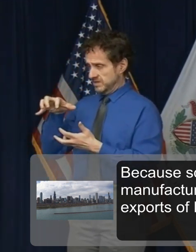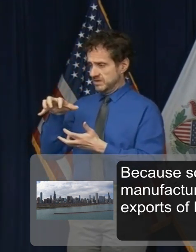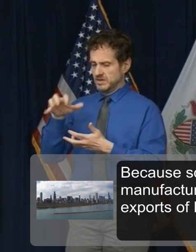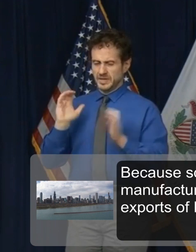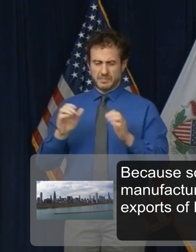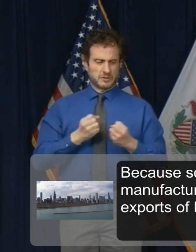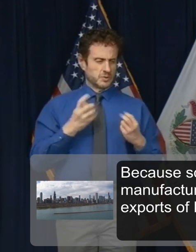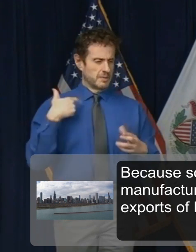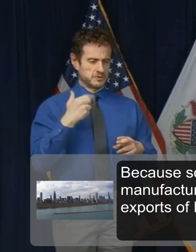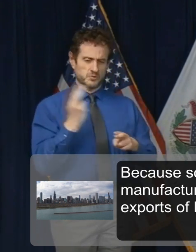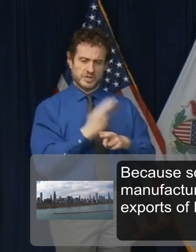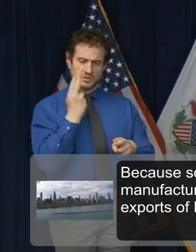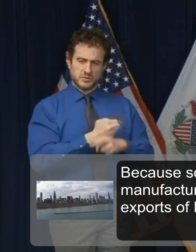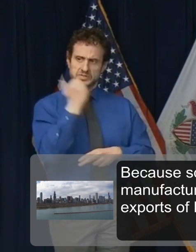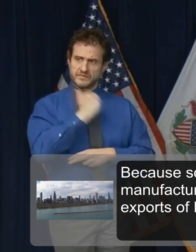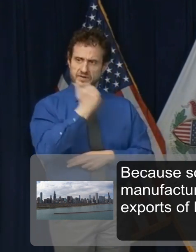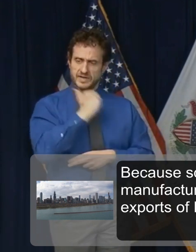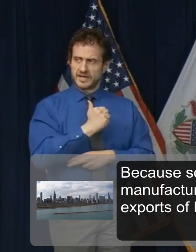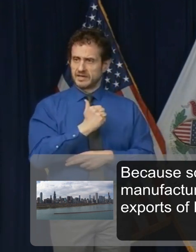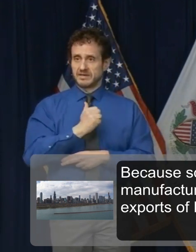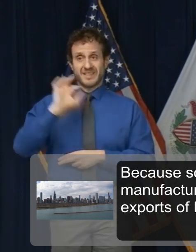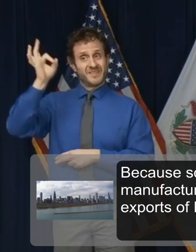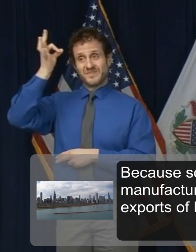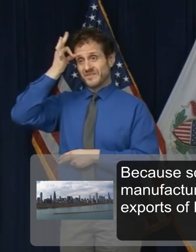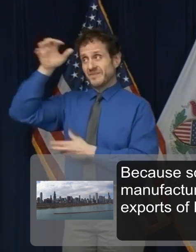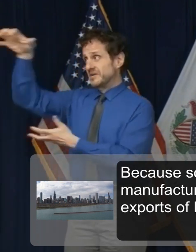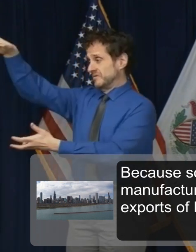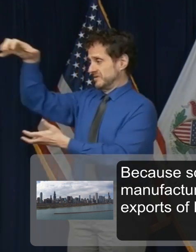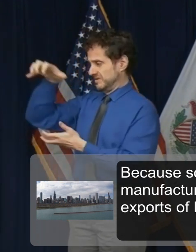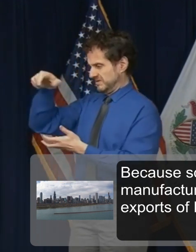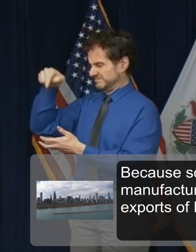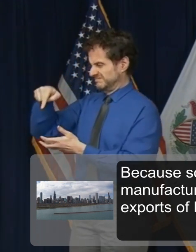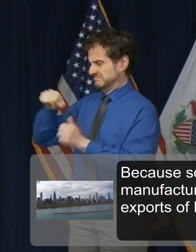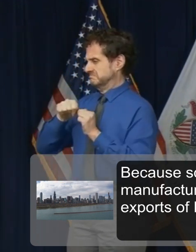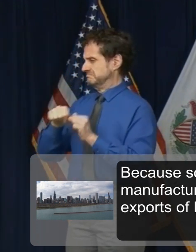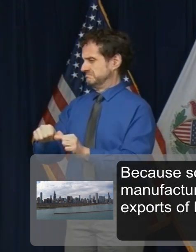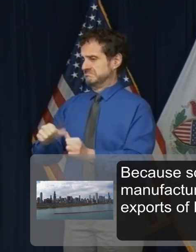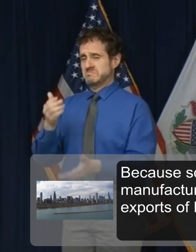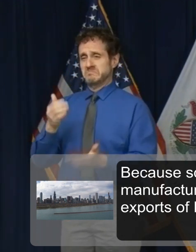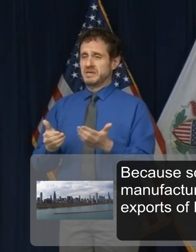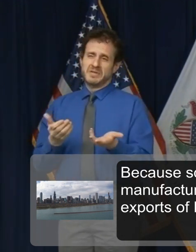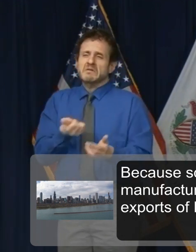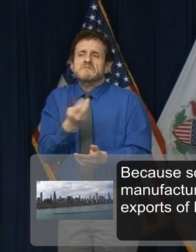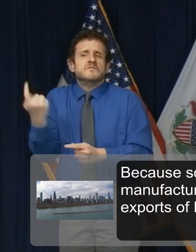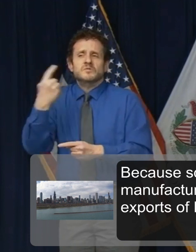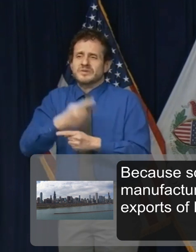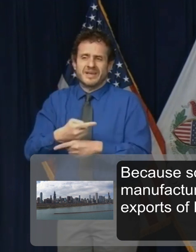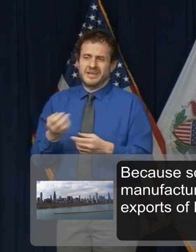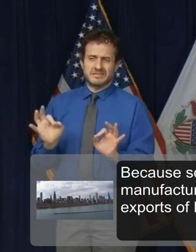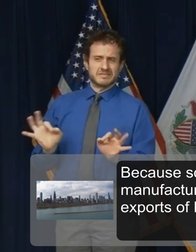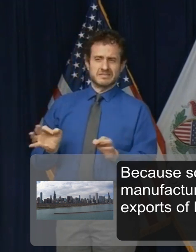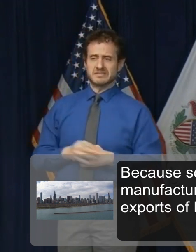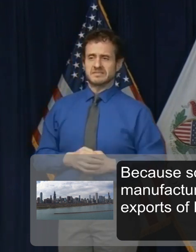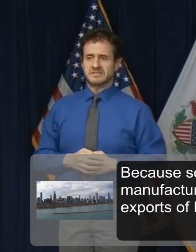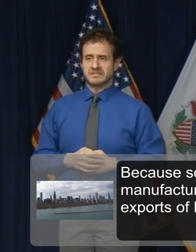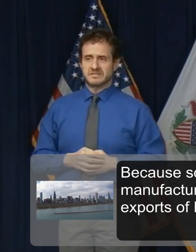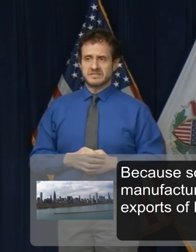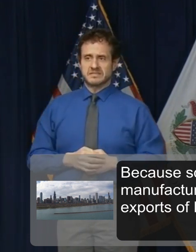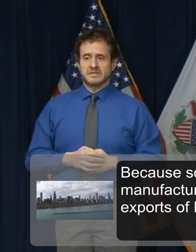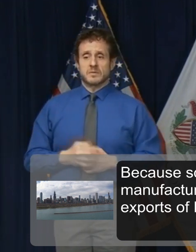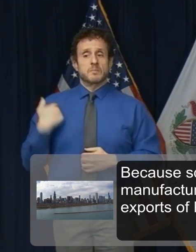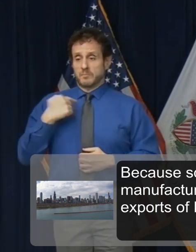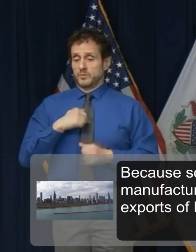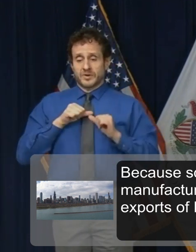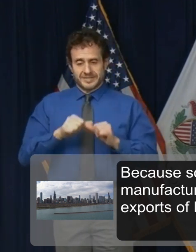rate, the product that we've received from the federal stockpile will last only a handful of days in this multi-month